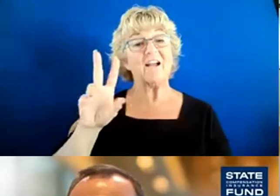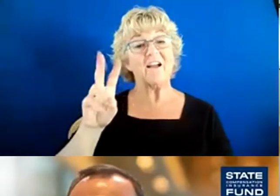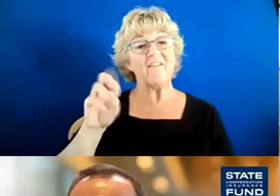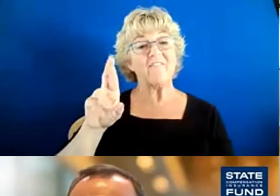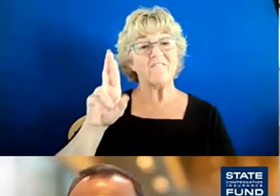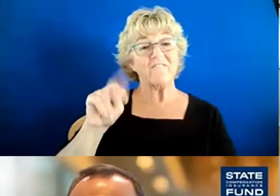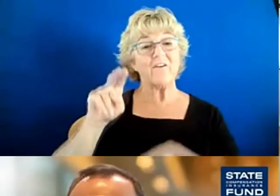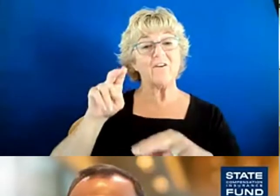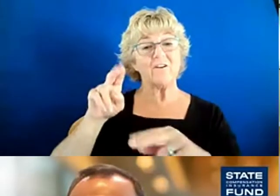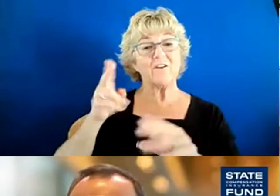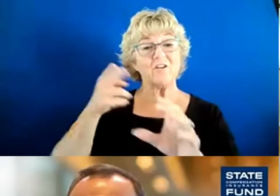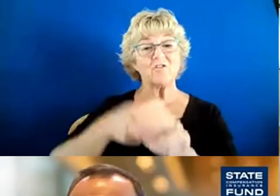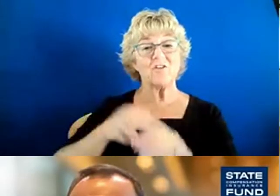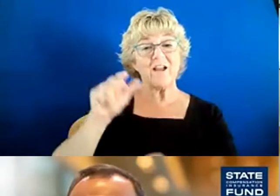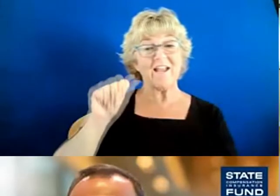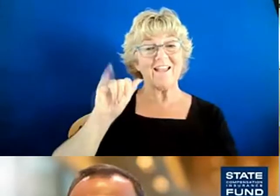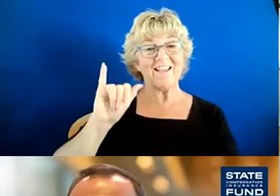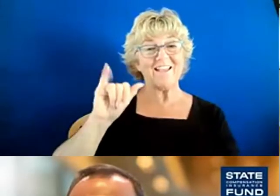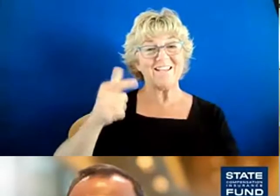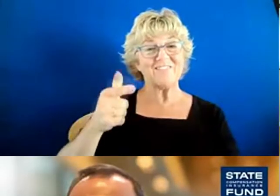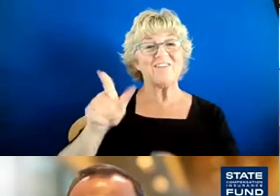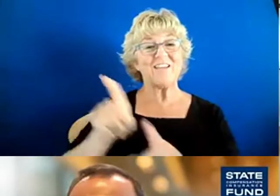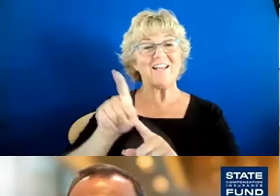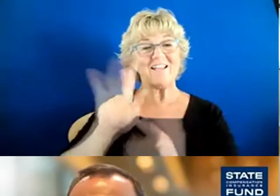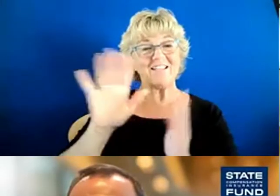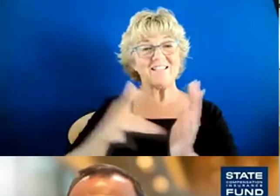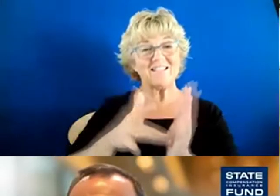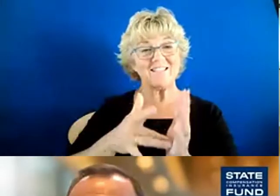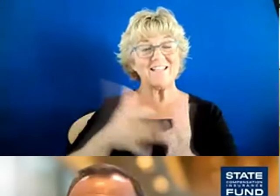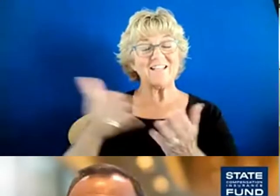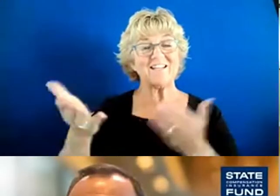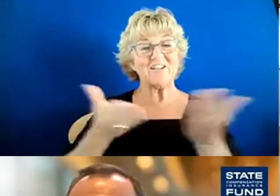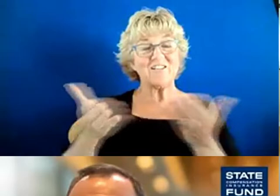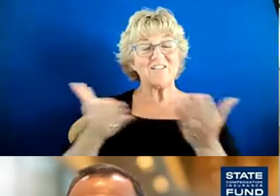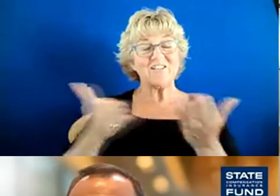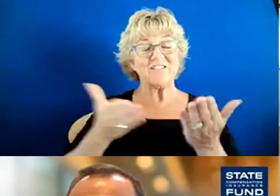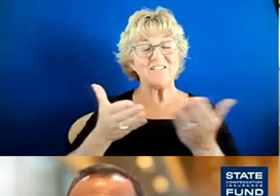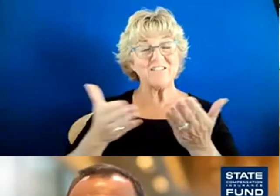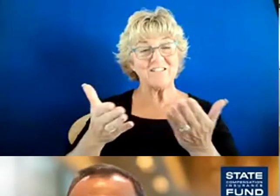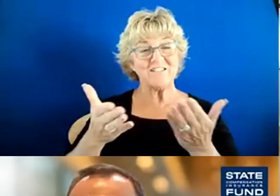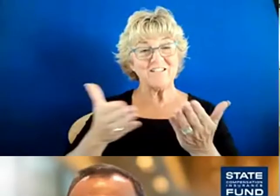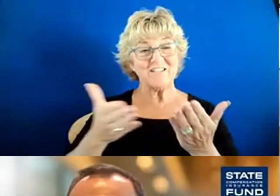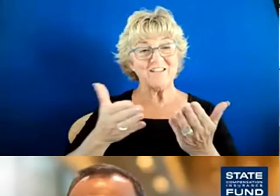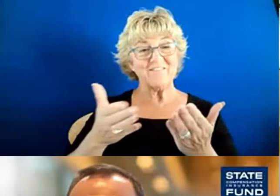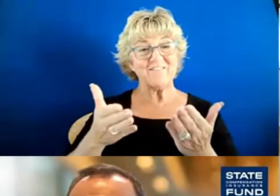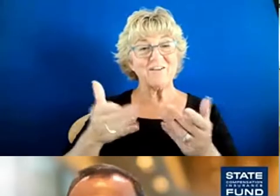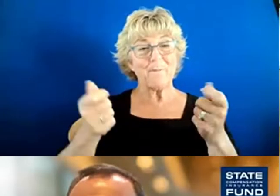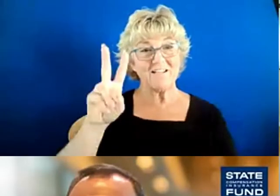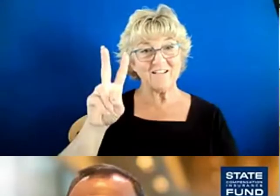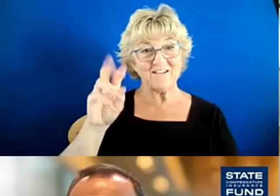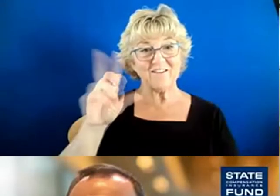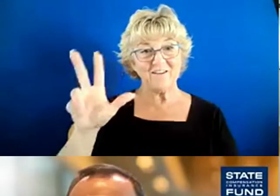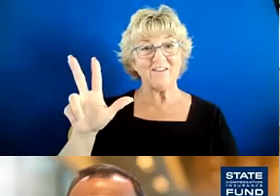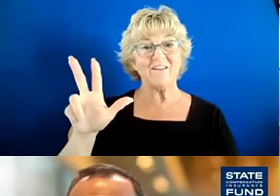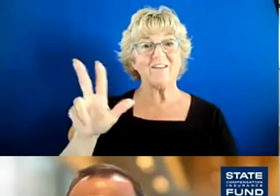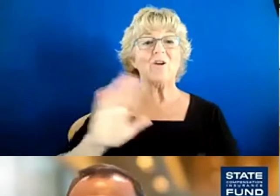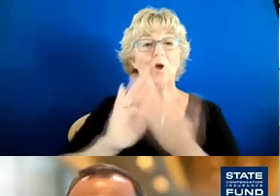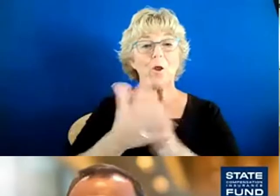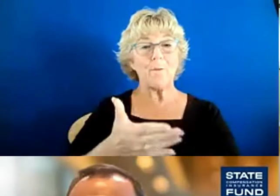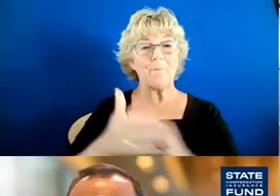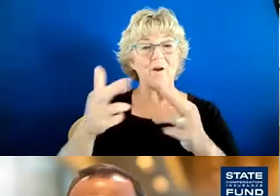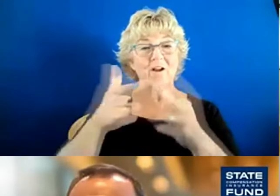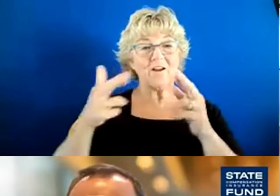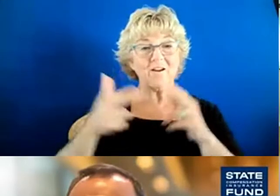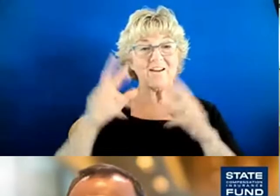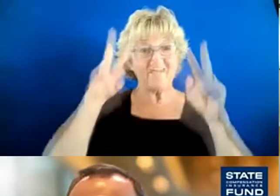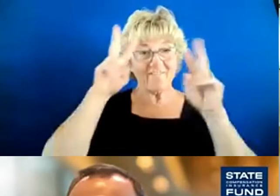AIG as a service center manager, and by 2003, when he left AIG, he was a regional